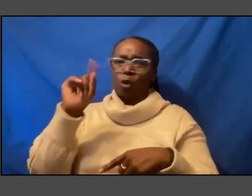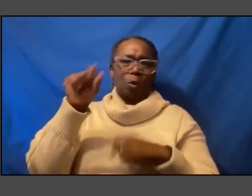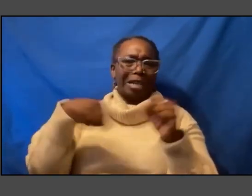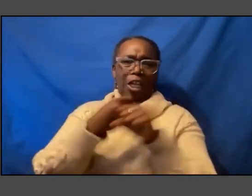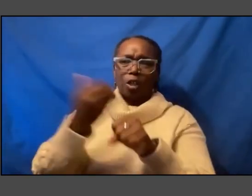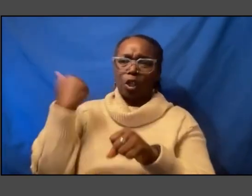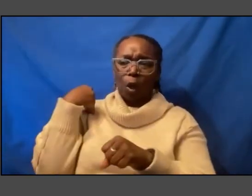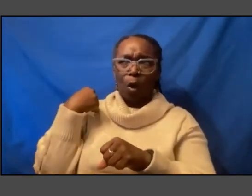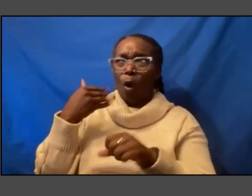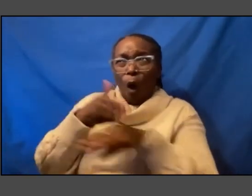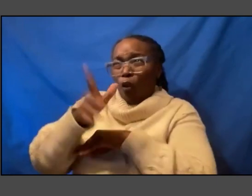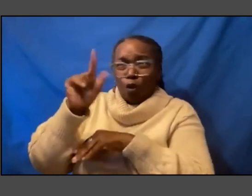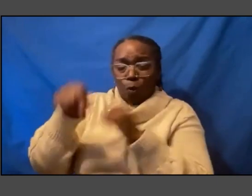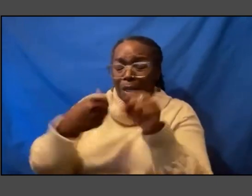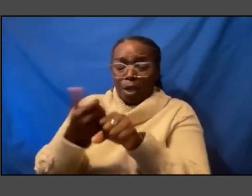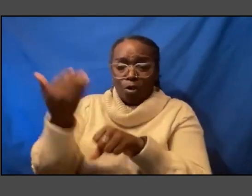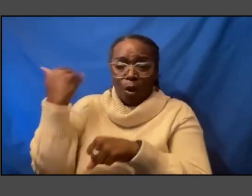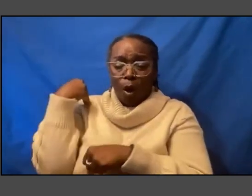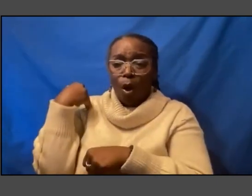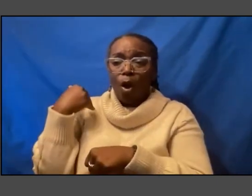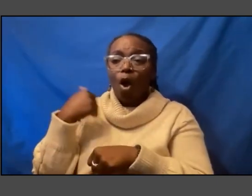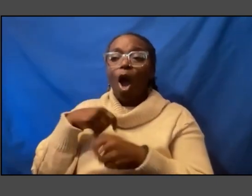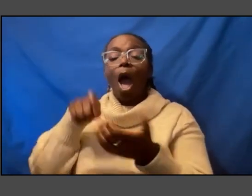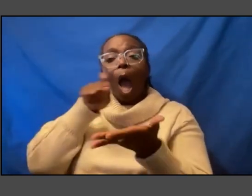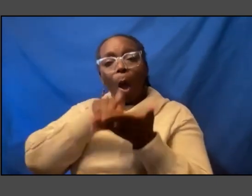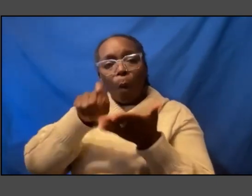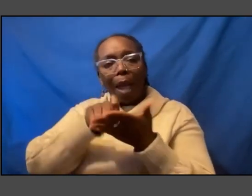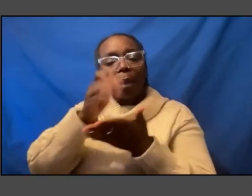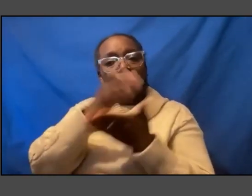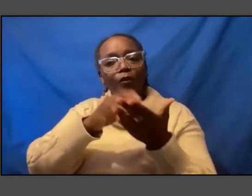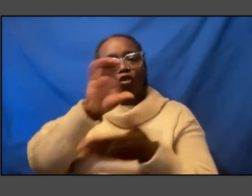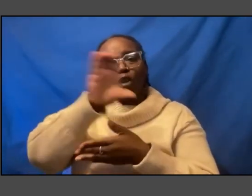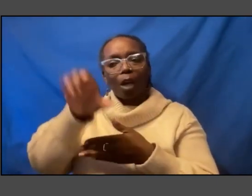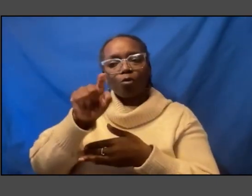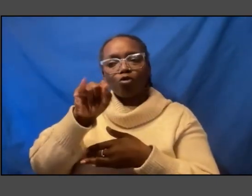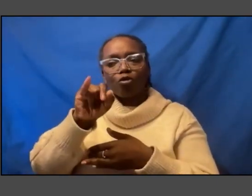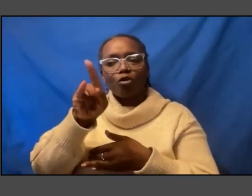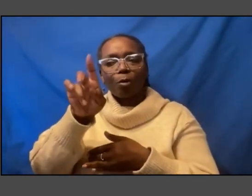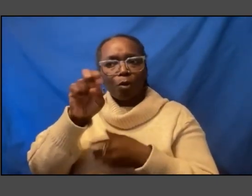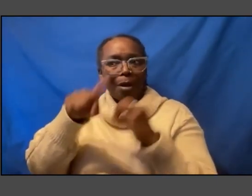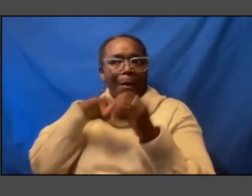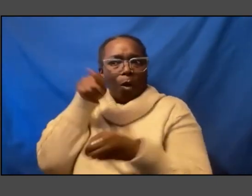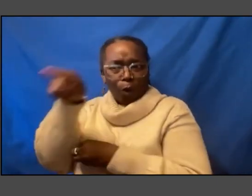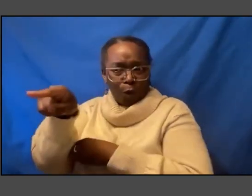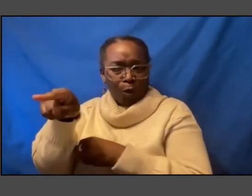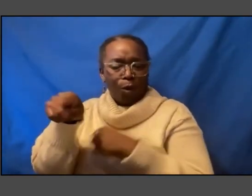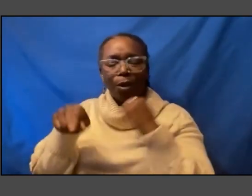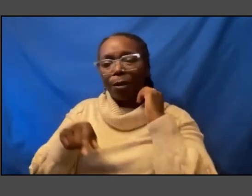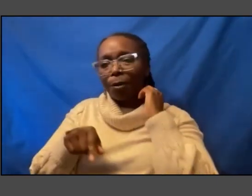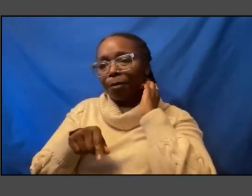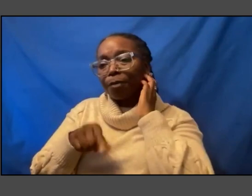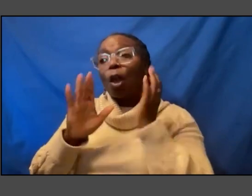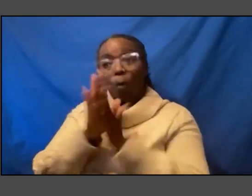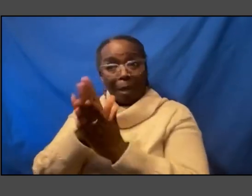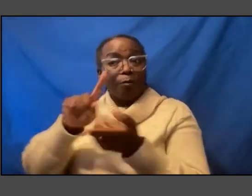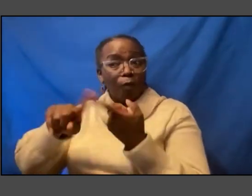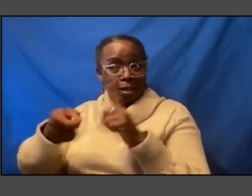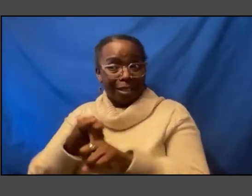so i ended up writing pieces for the chicago tribune about her um and we became friends and she said to me that